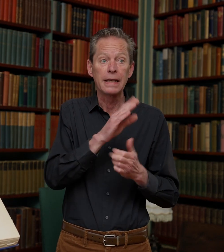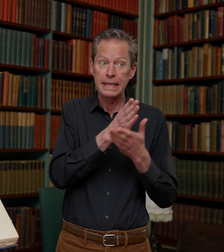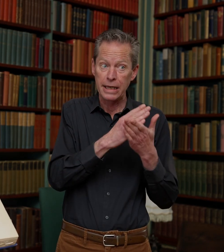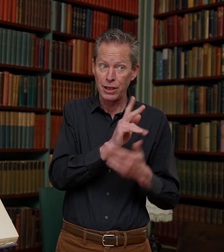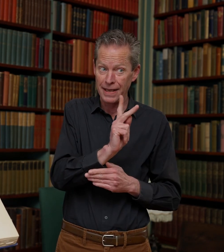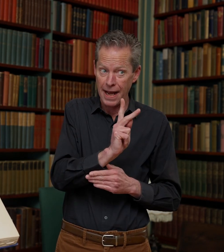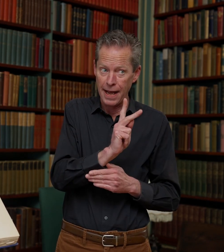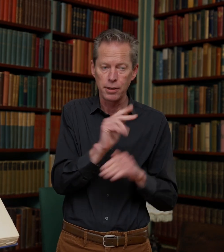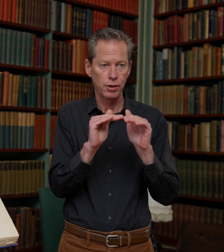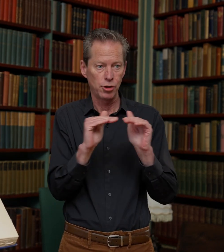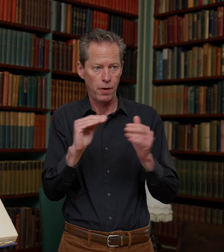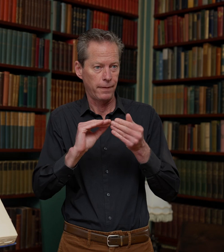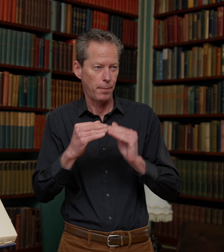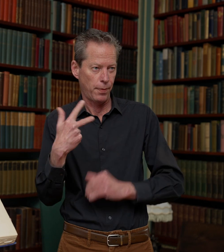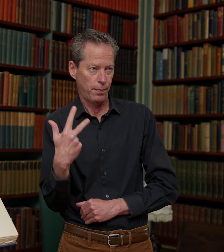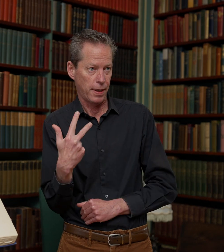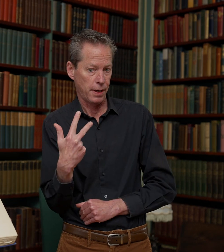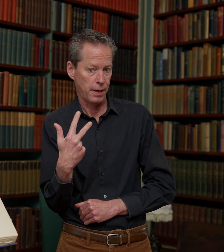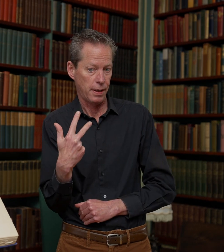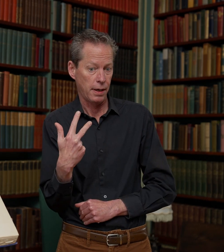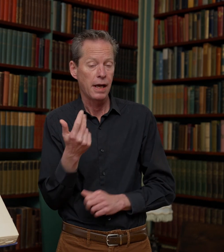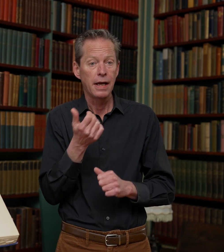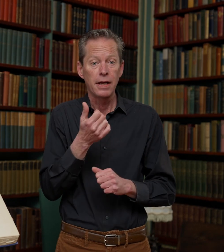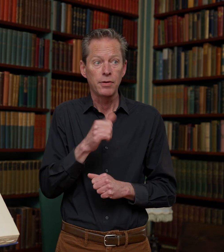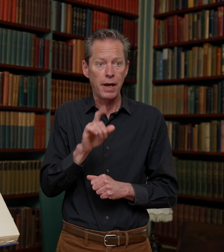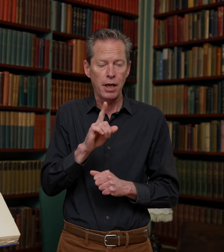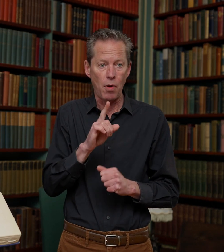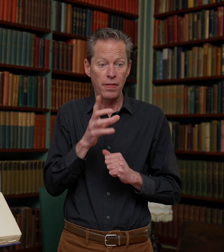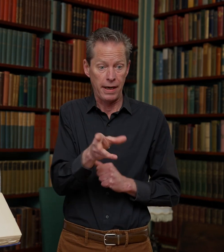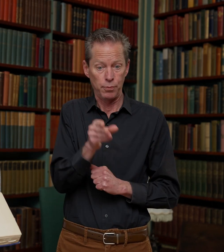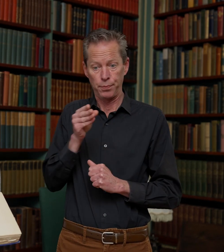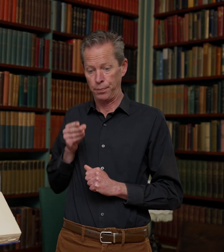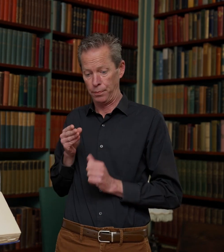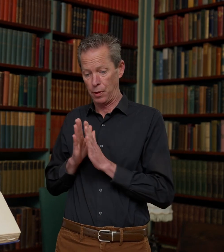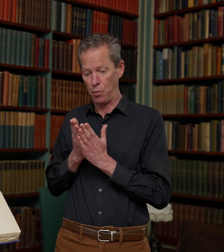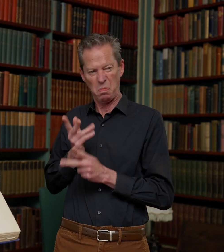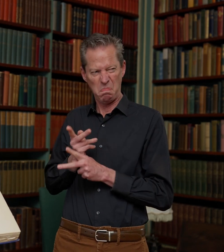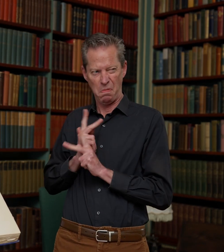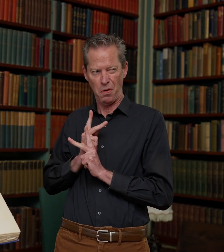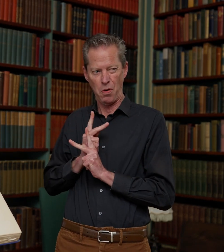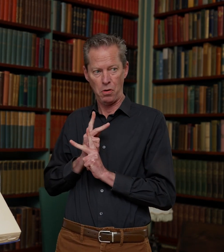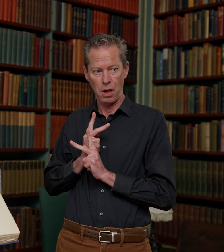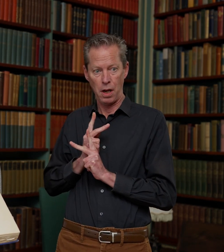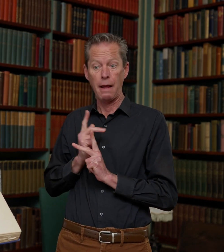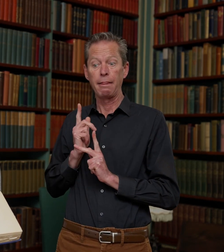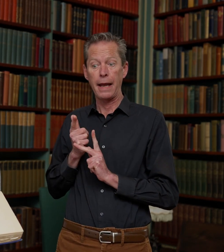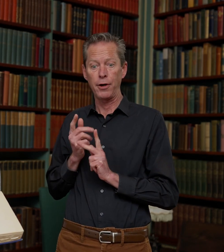and the shelf is number three. So anyone that had removed the book or borrowed it could then know where to return it